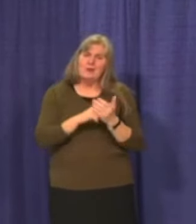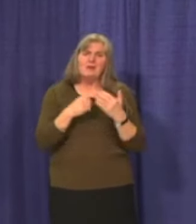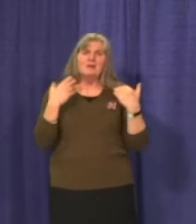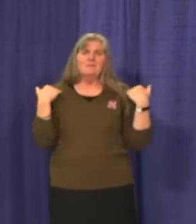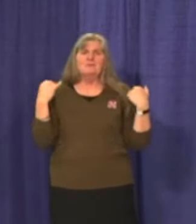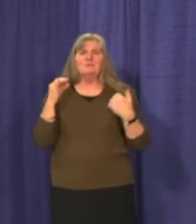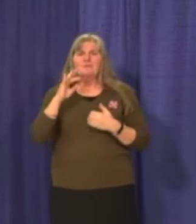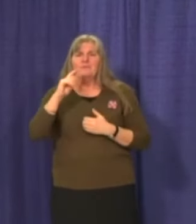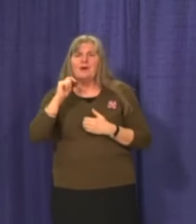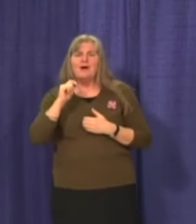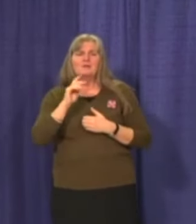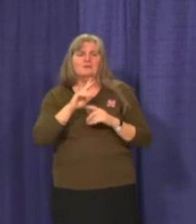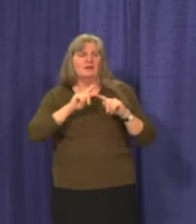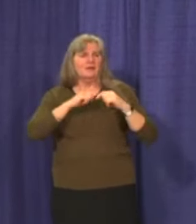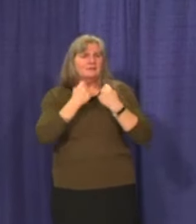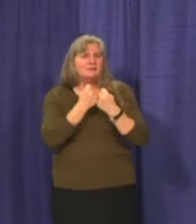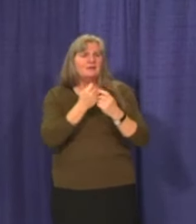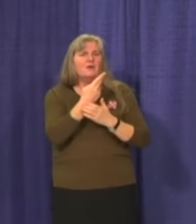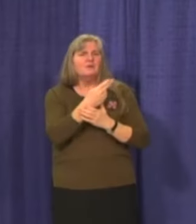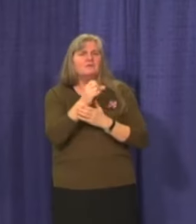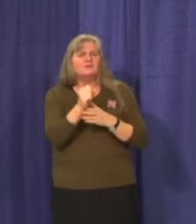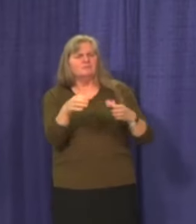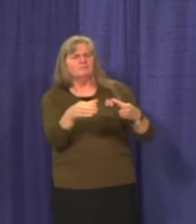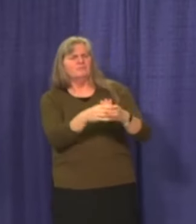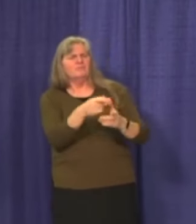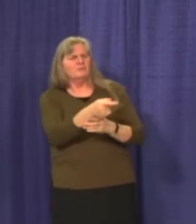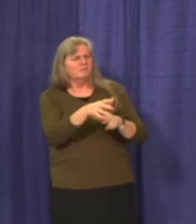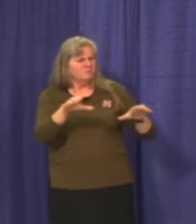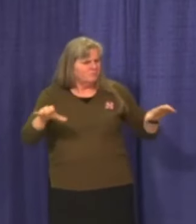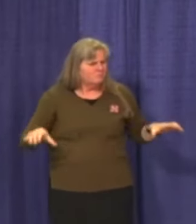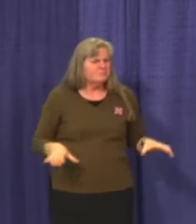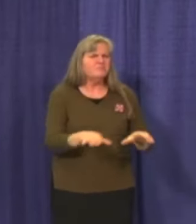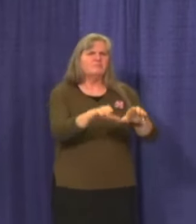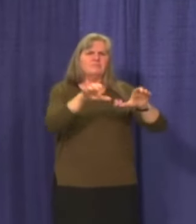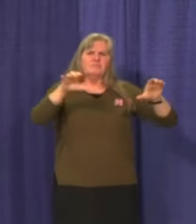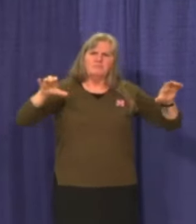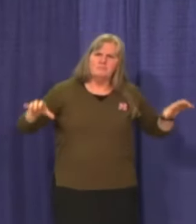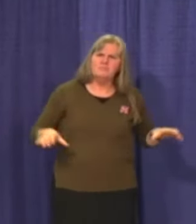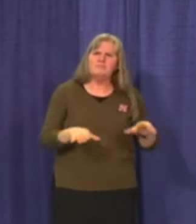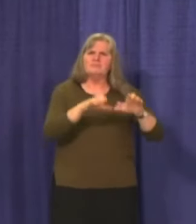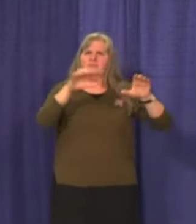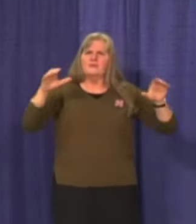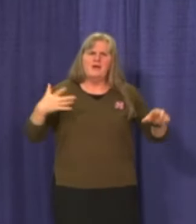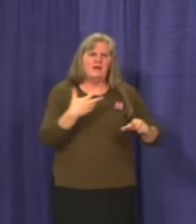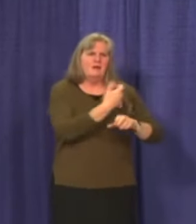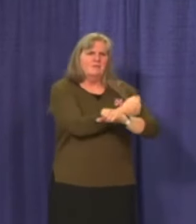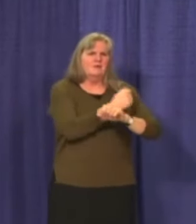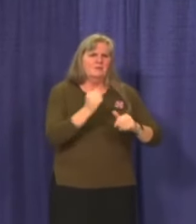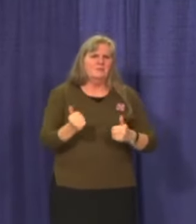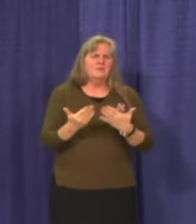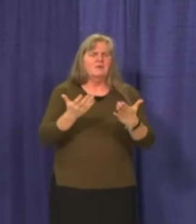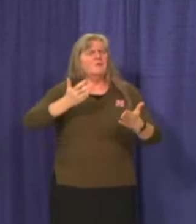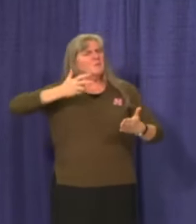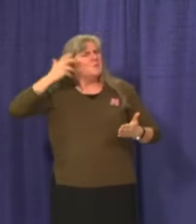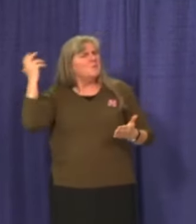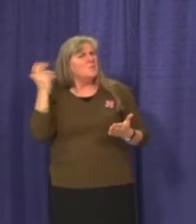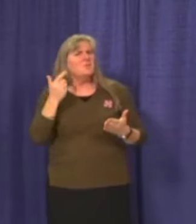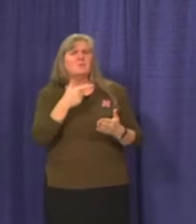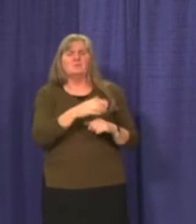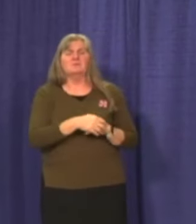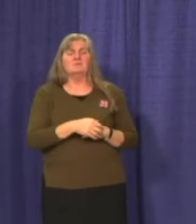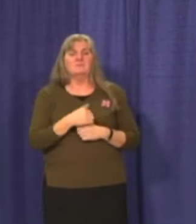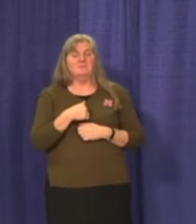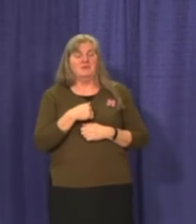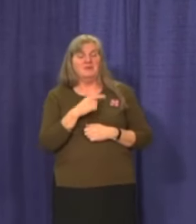and the team at Health and Social Services who are really driving this vaccination initiative. As I said I